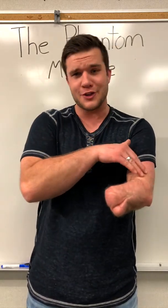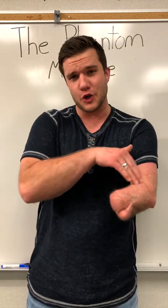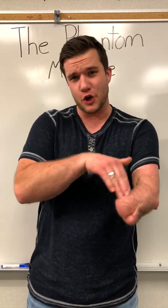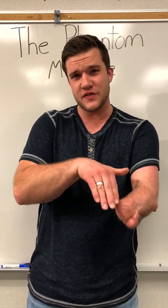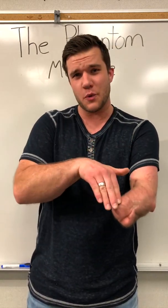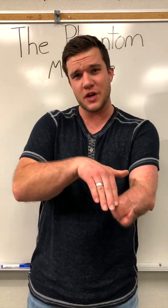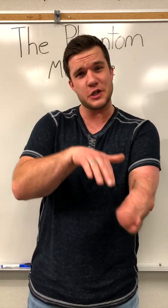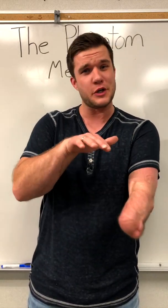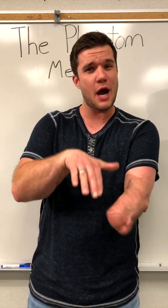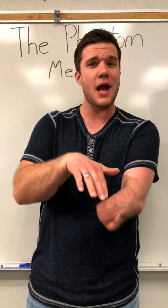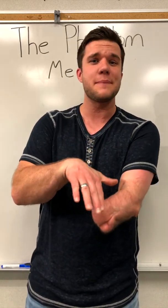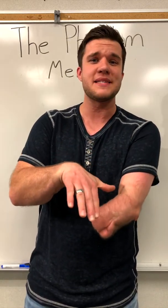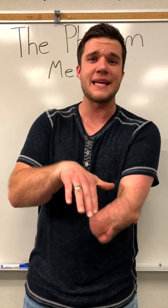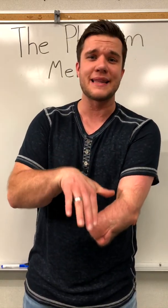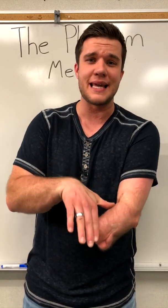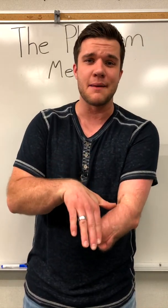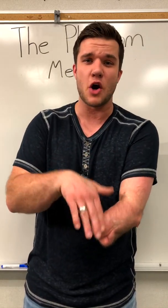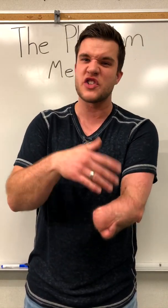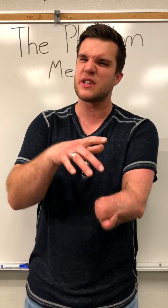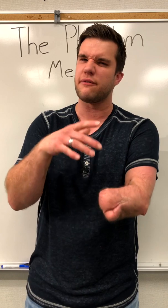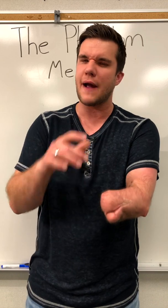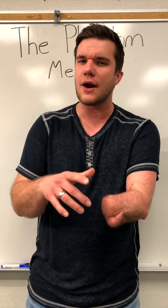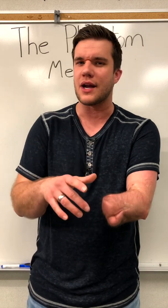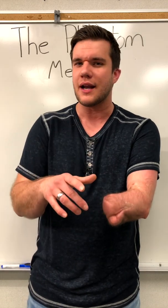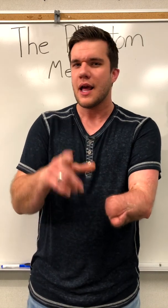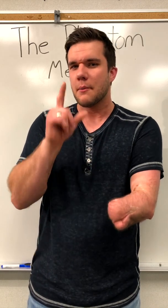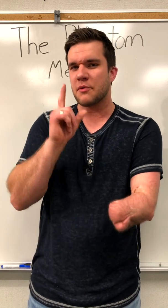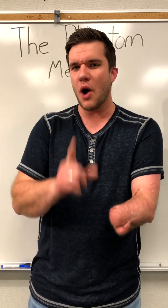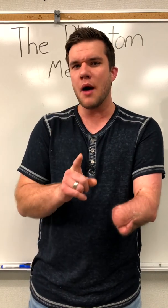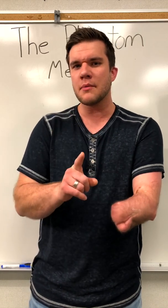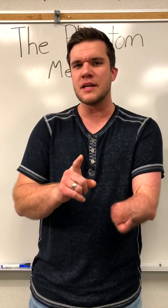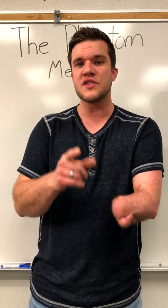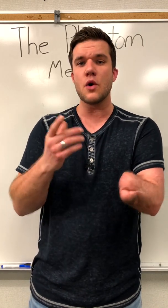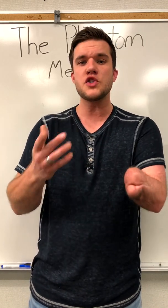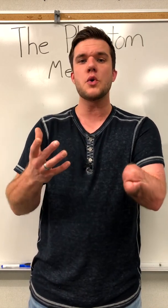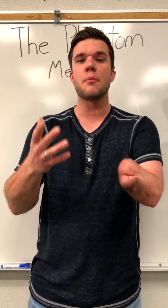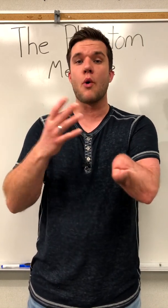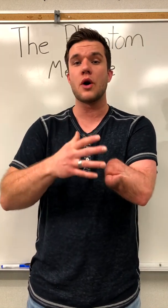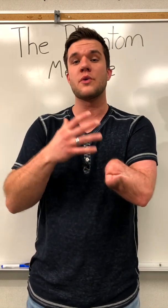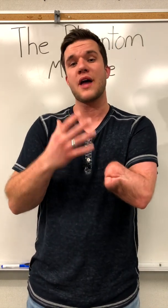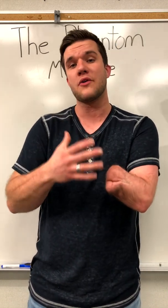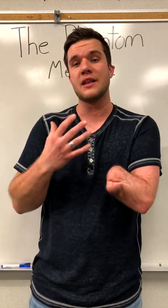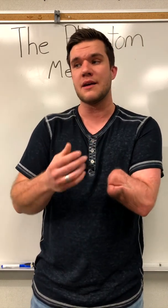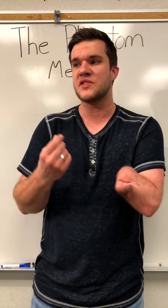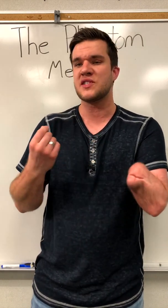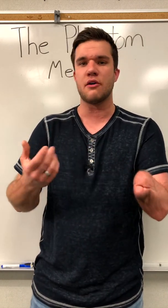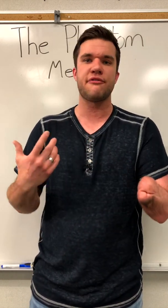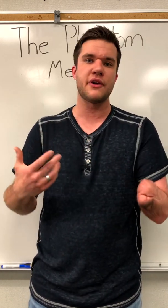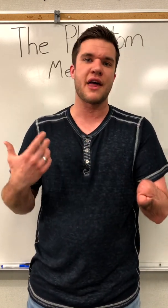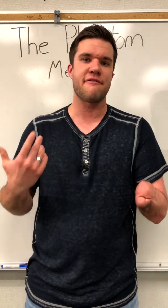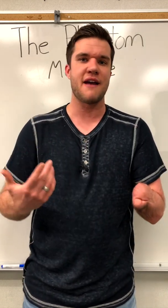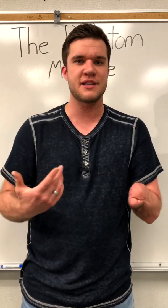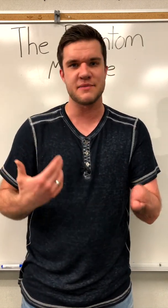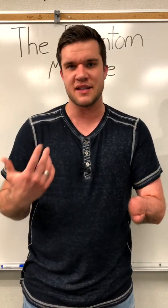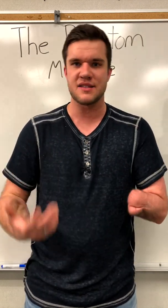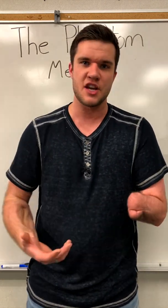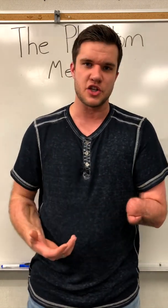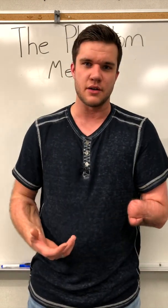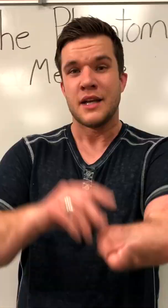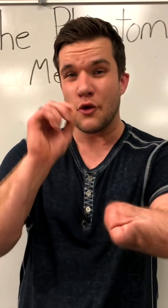that the nerves that went to your now amputated limb are still firing but the problem is those who are born without a limb still feel that phantom sensation now